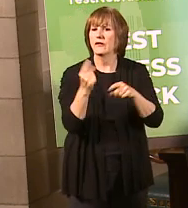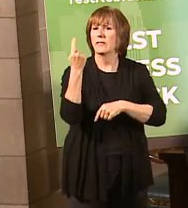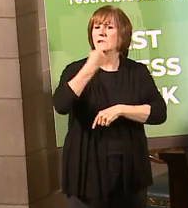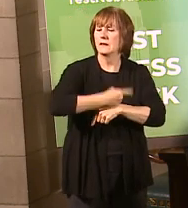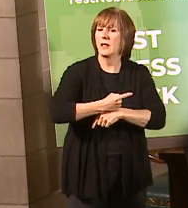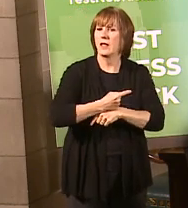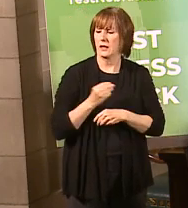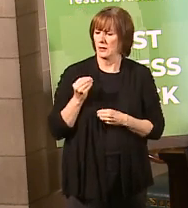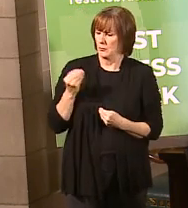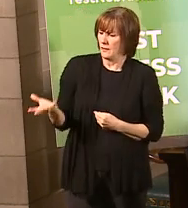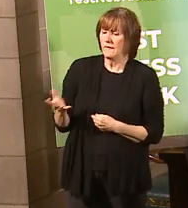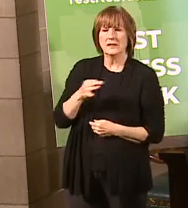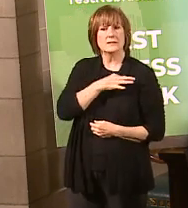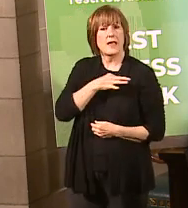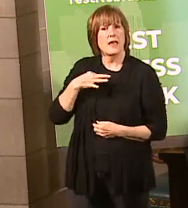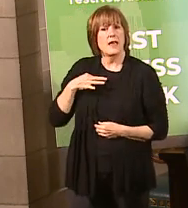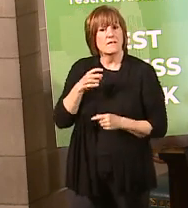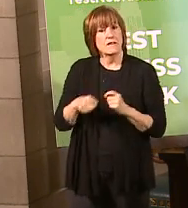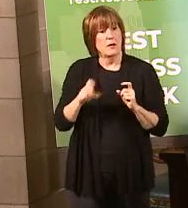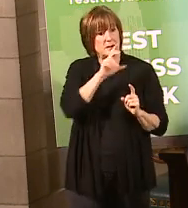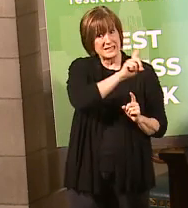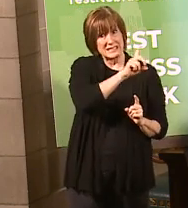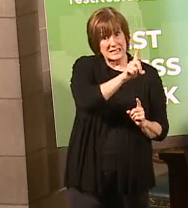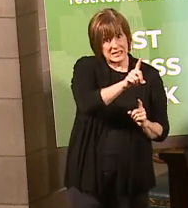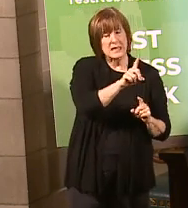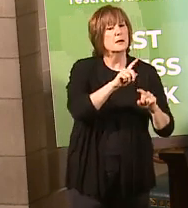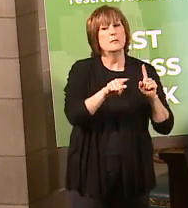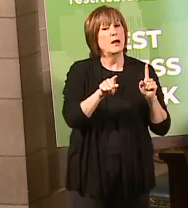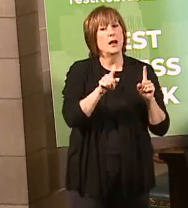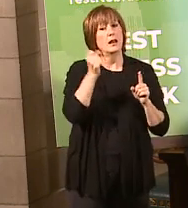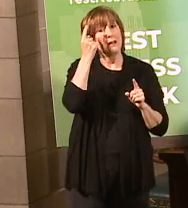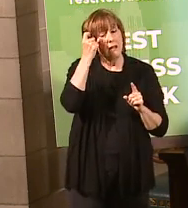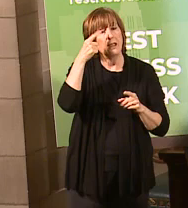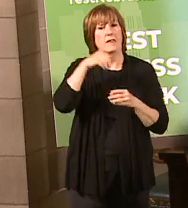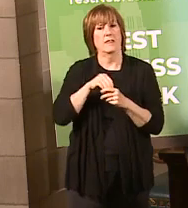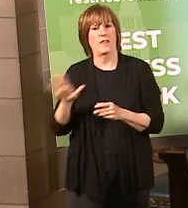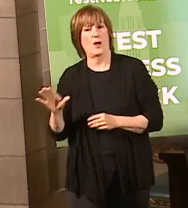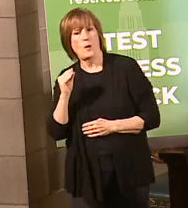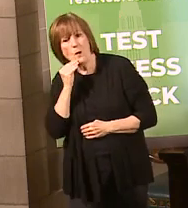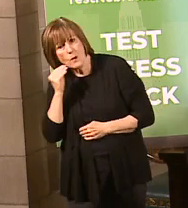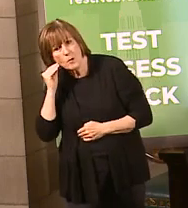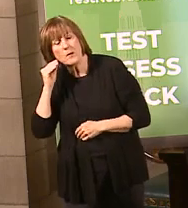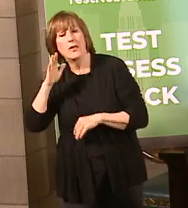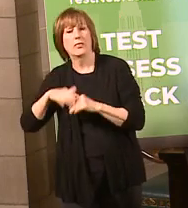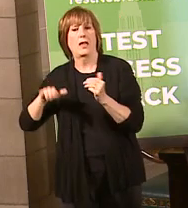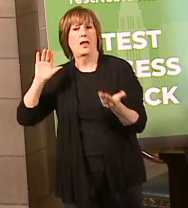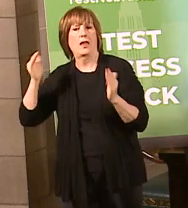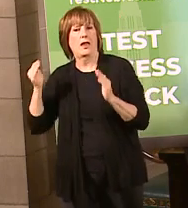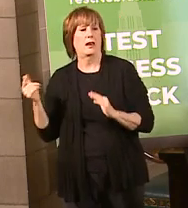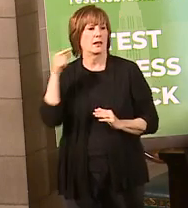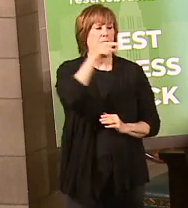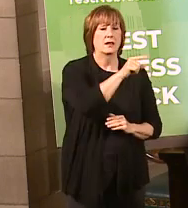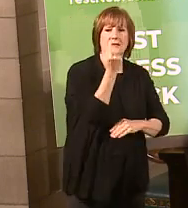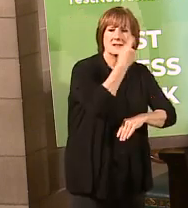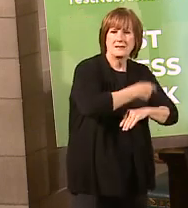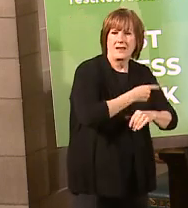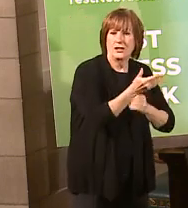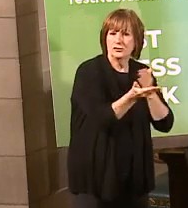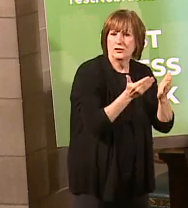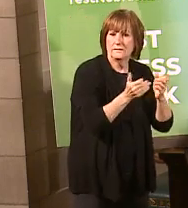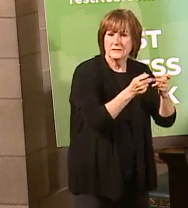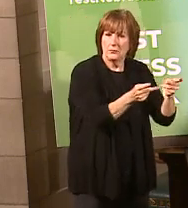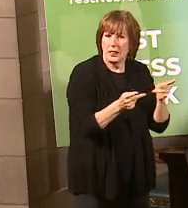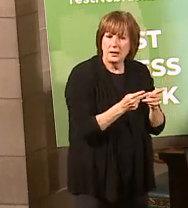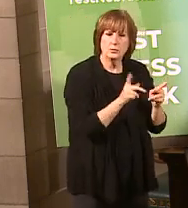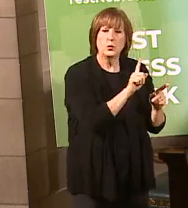provide staffing from DD agencies, but it will be delivered in their home as opposed to in a day service site where they